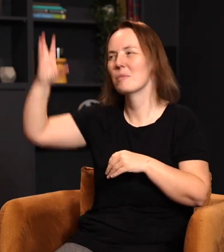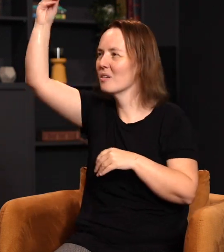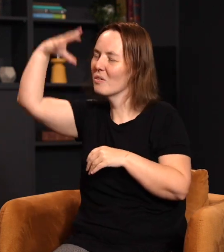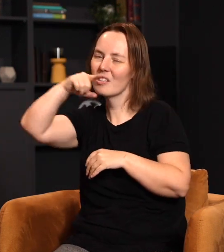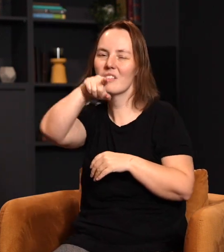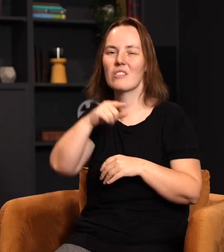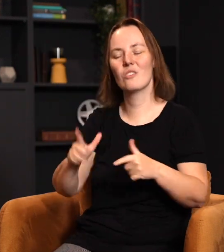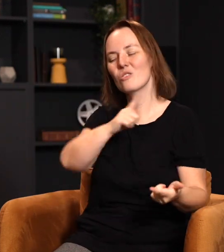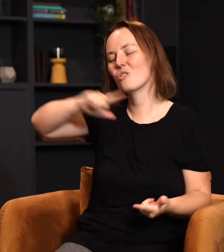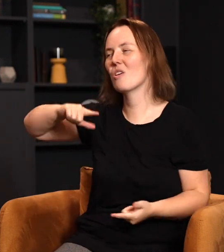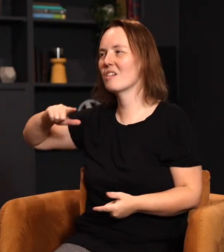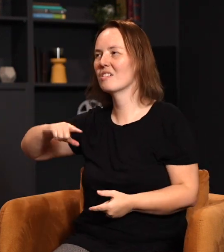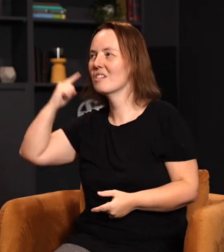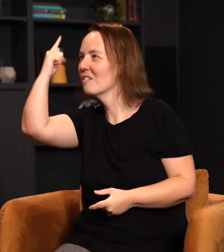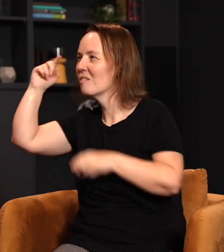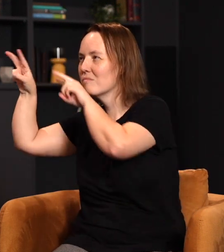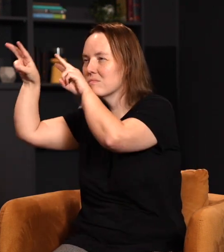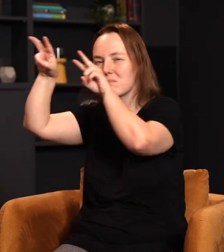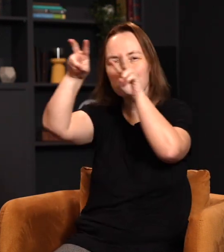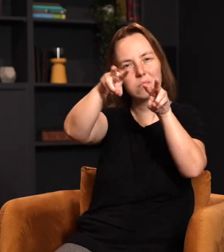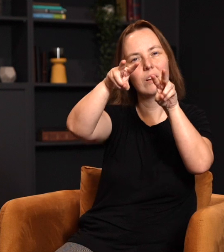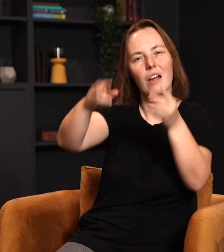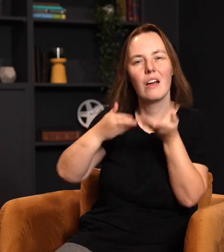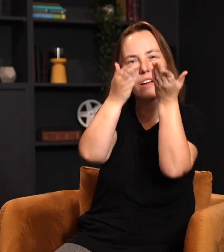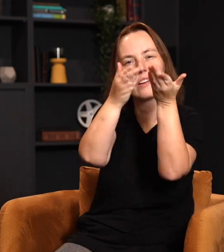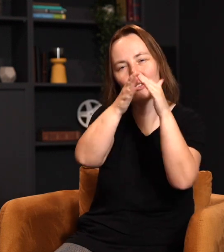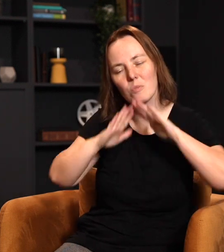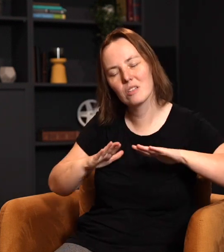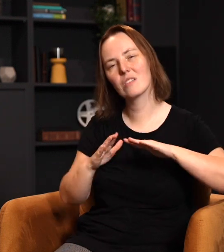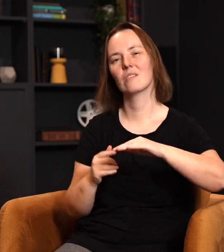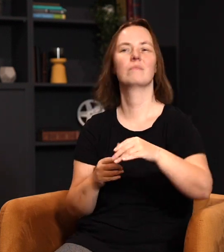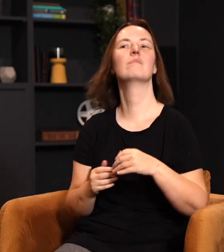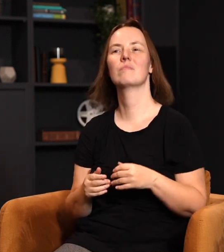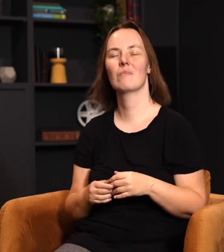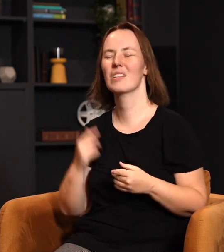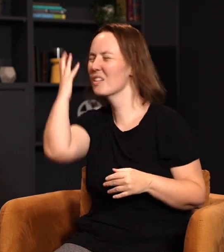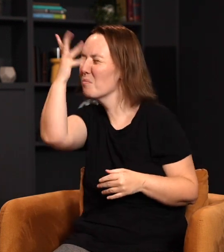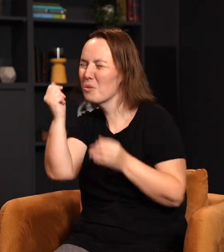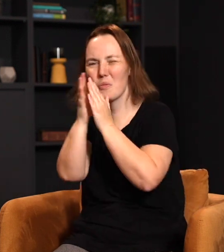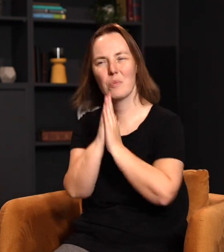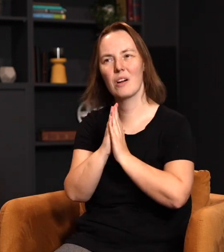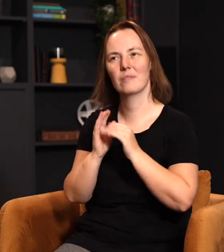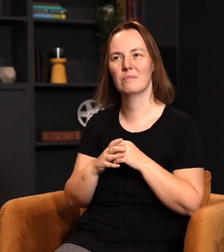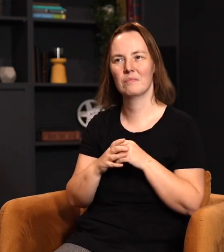be gracious to you. The Lord turn his face toward you and give you peace. Isn't that a beautiful prayer?